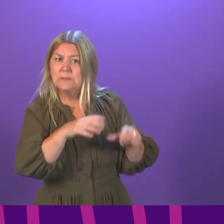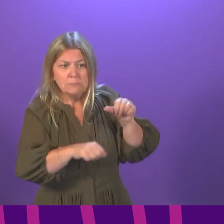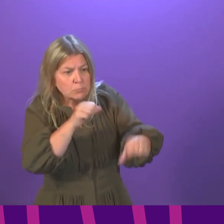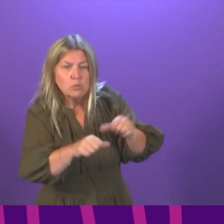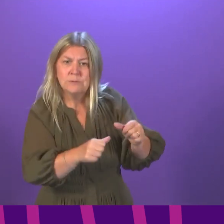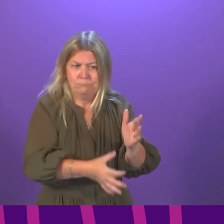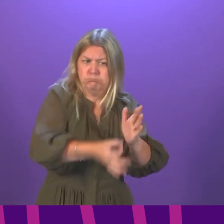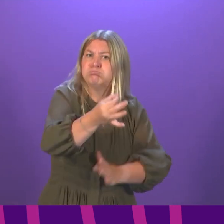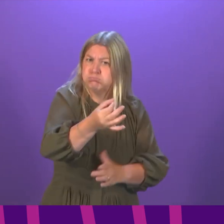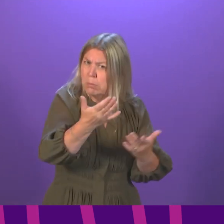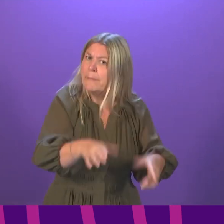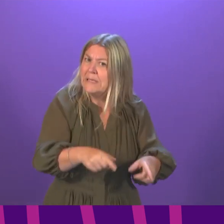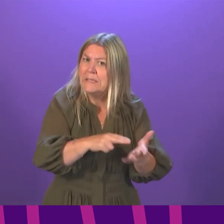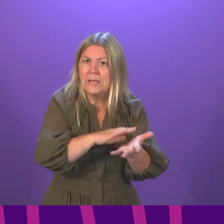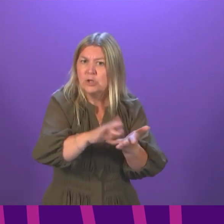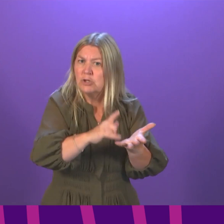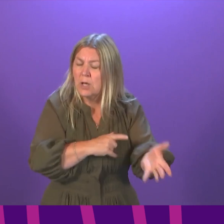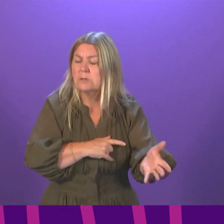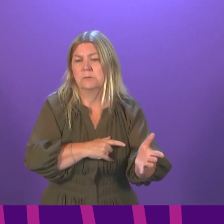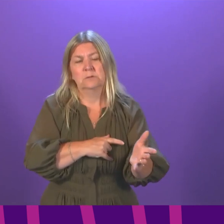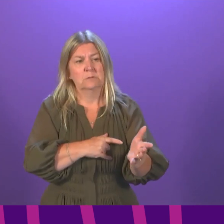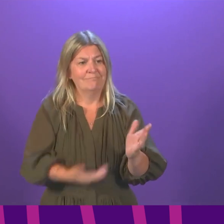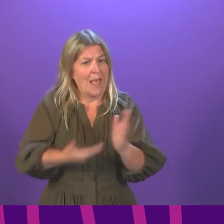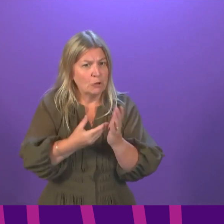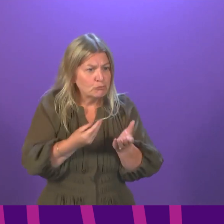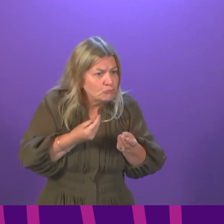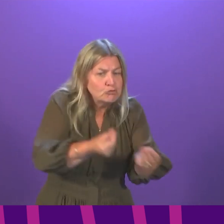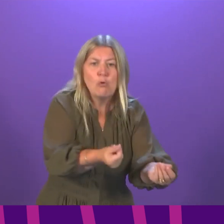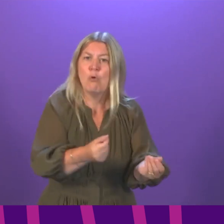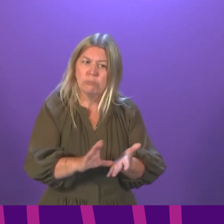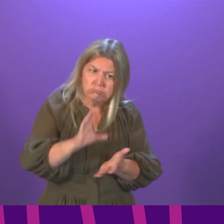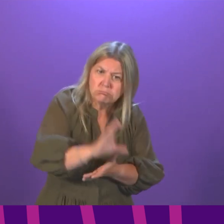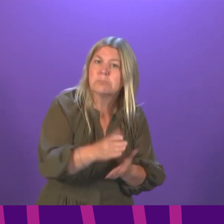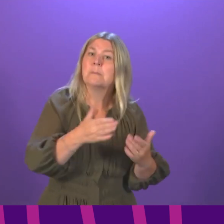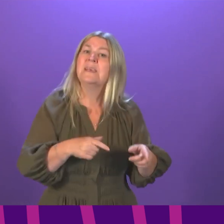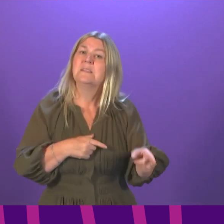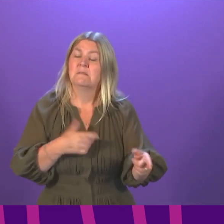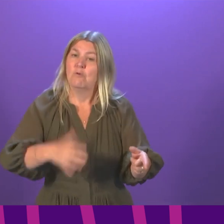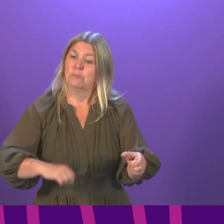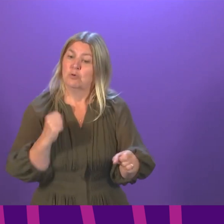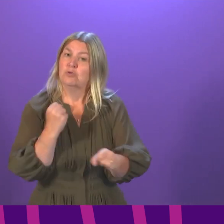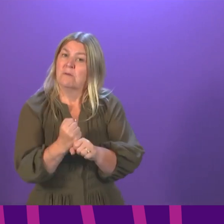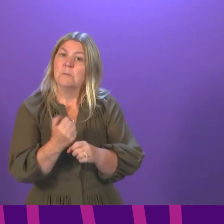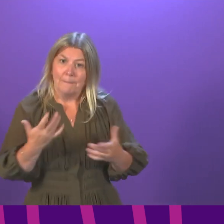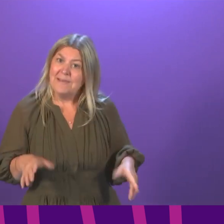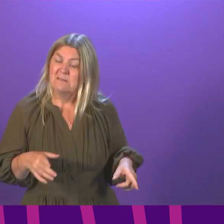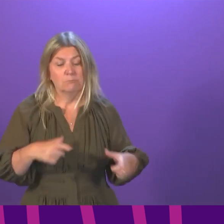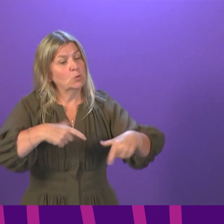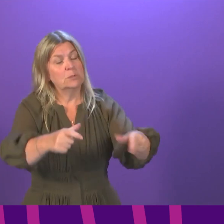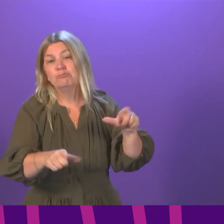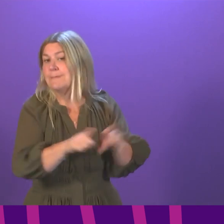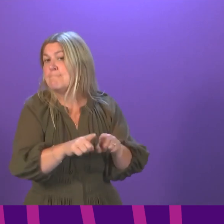of recovery, supported by additional resource and other support from the Scottish Government, and that will continue to be the case. Of course,